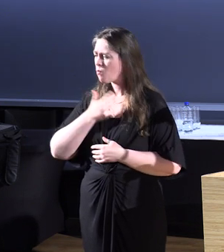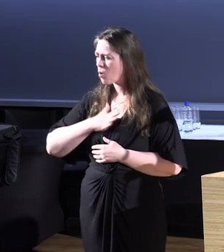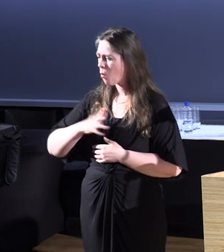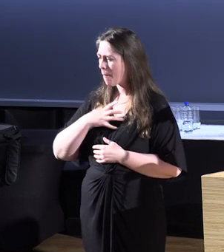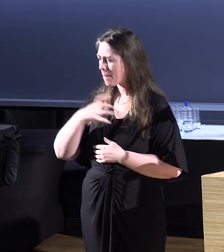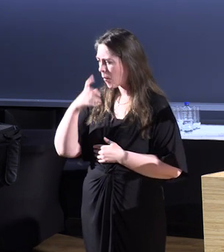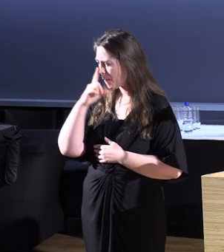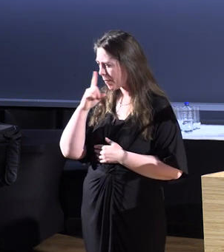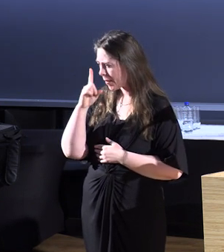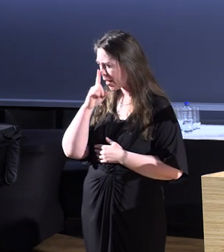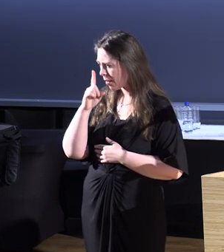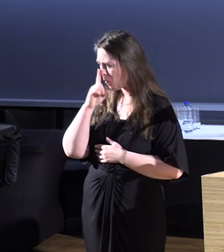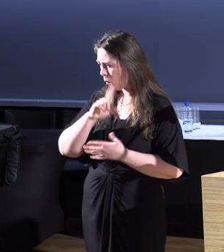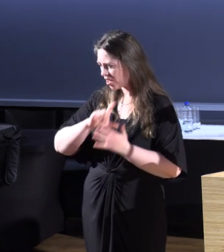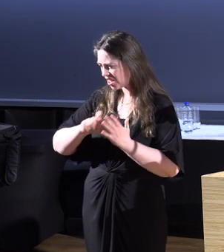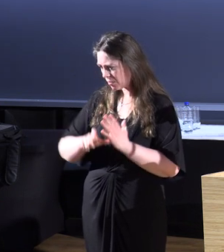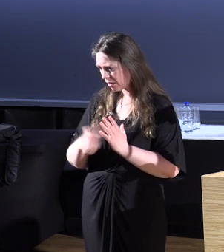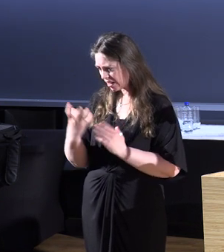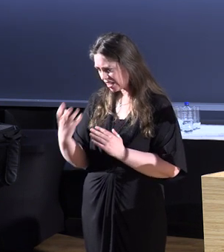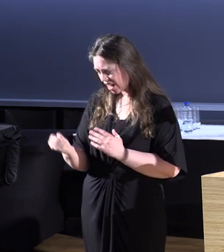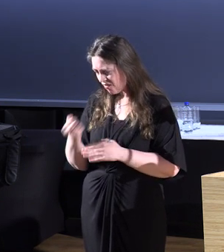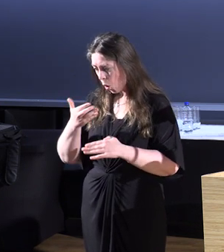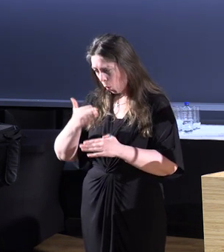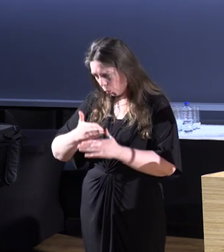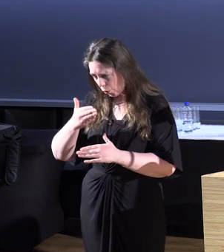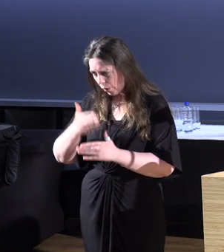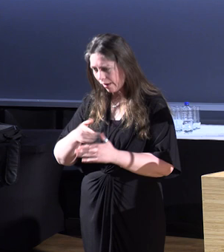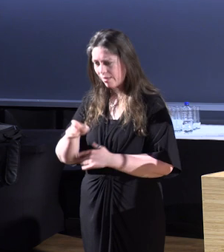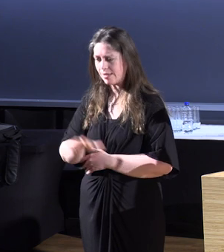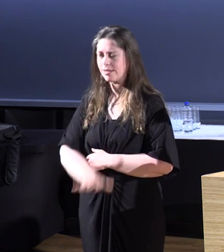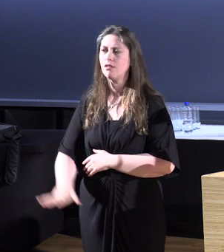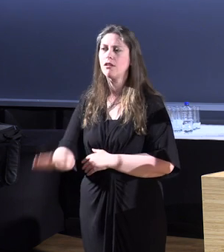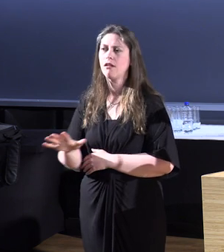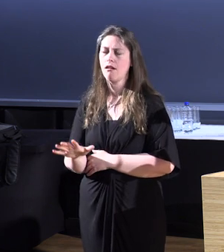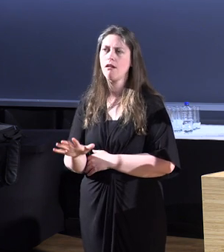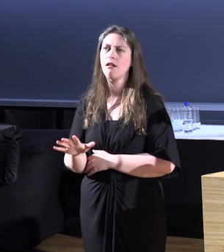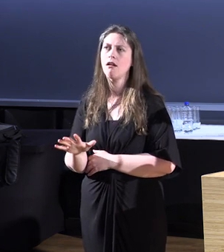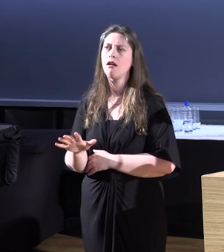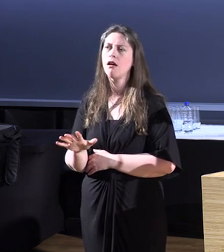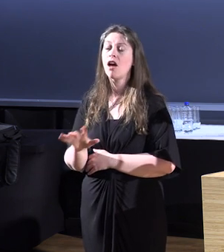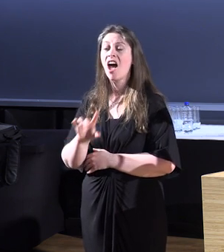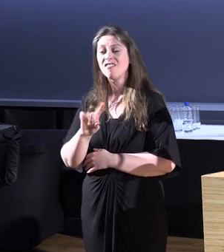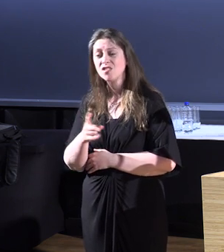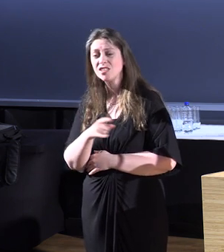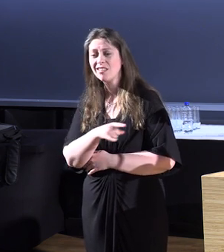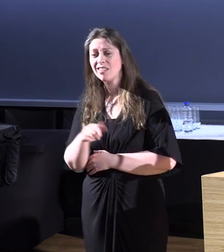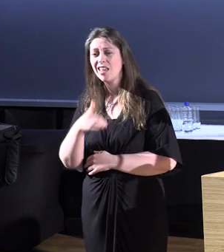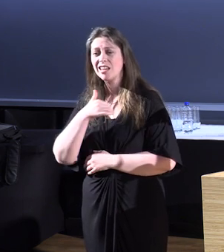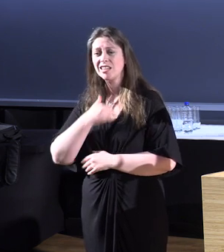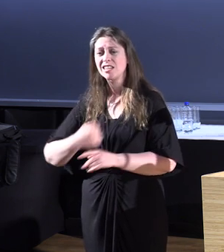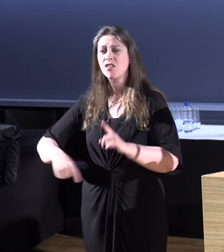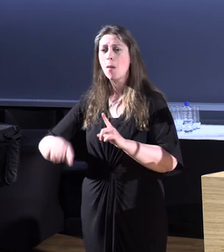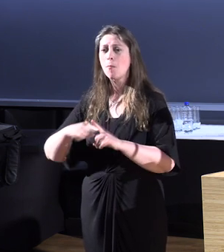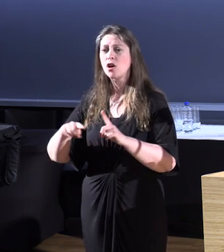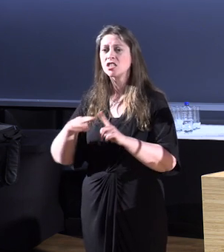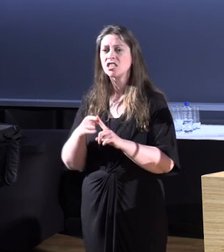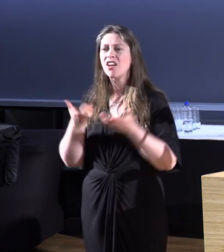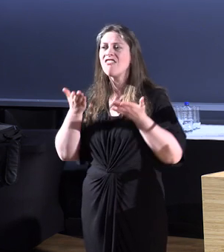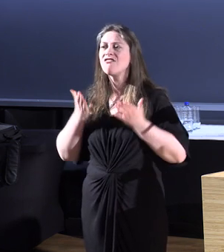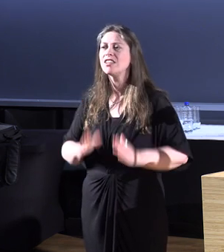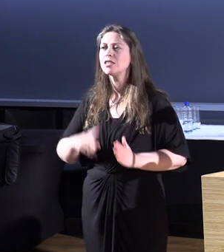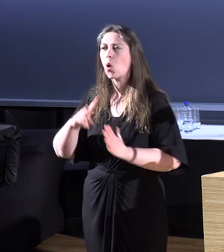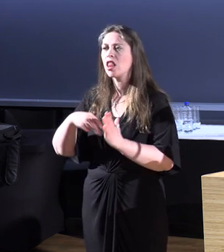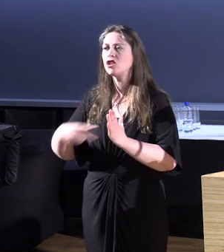more people with disabilities working in this area, firstly, they need to have positive physical literacy